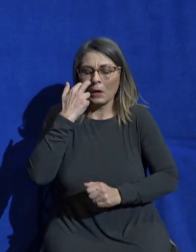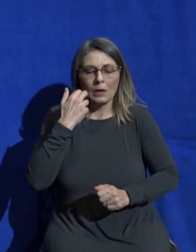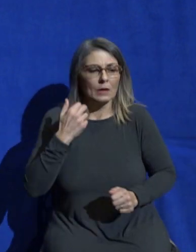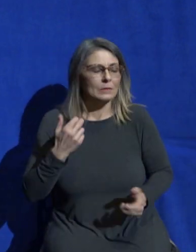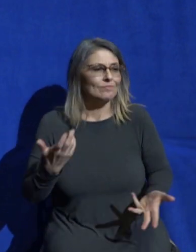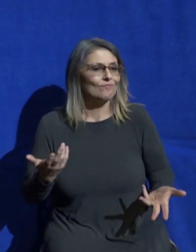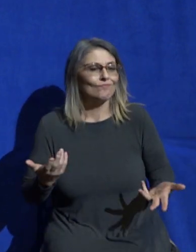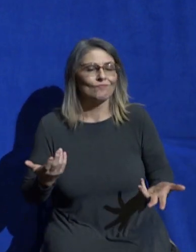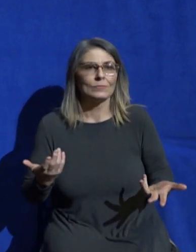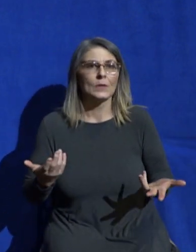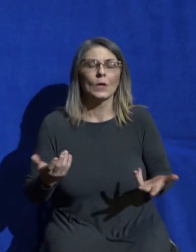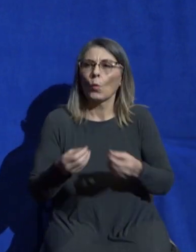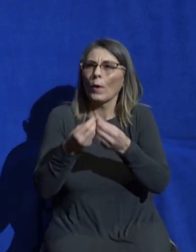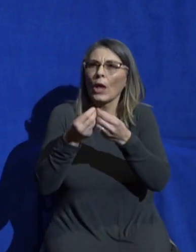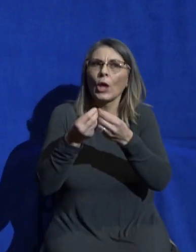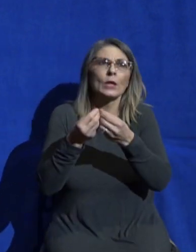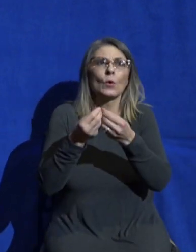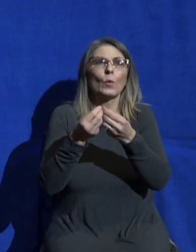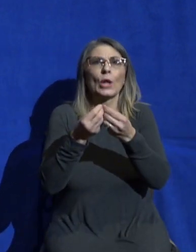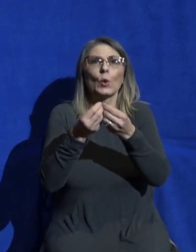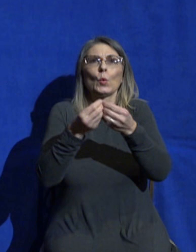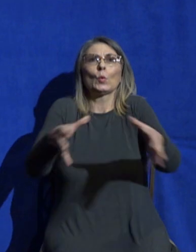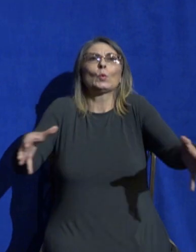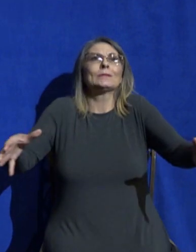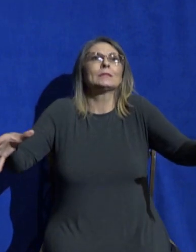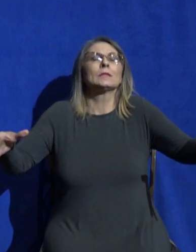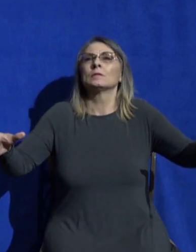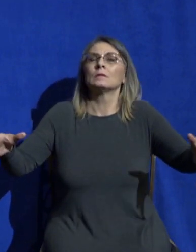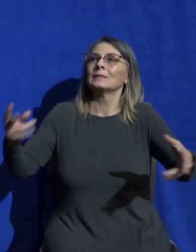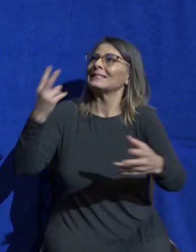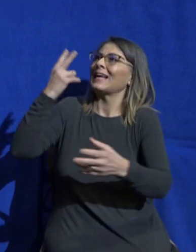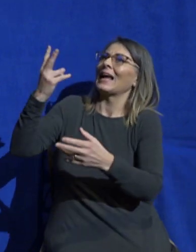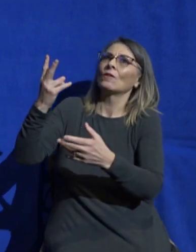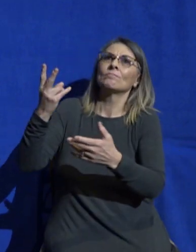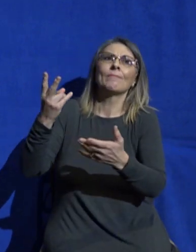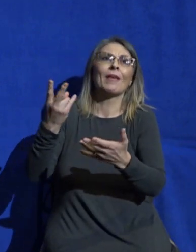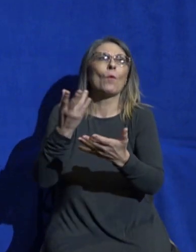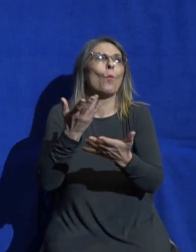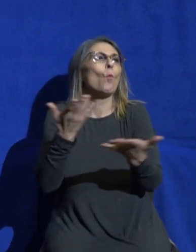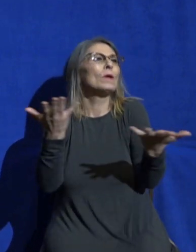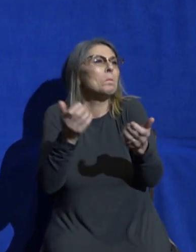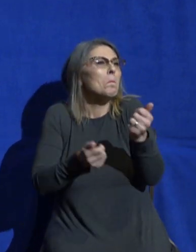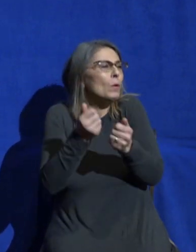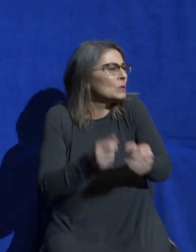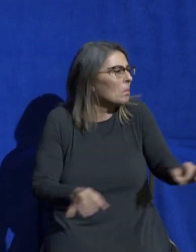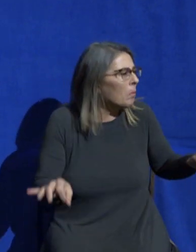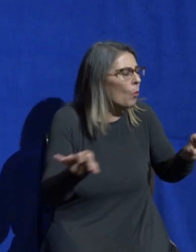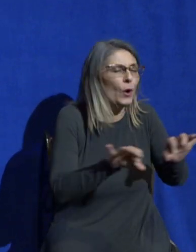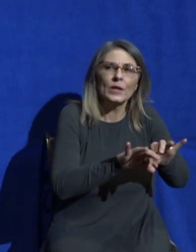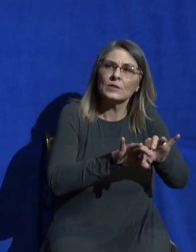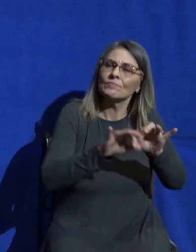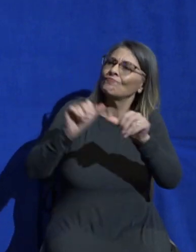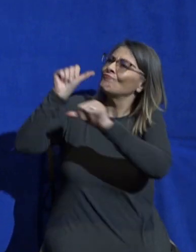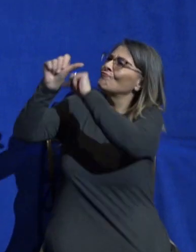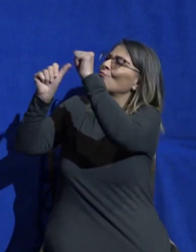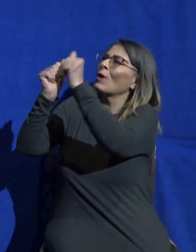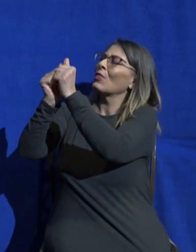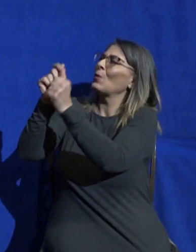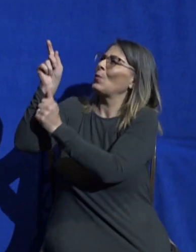and so God we ask for your forgiveness in that we we ask that you forgive us God for forsaking our first love and God